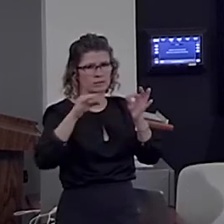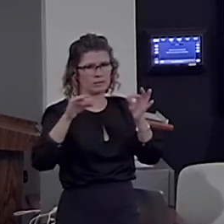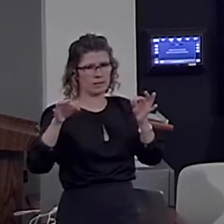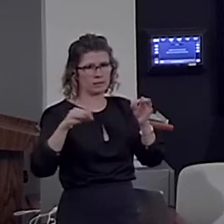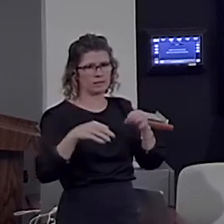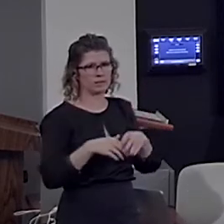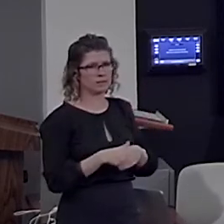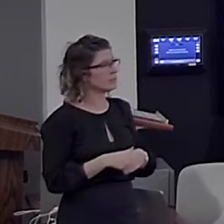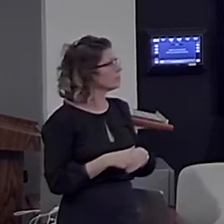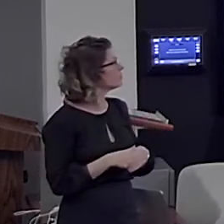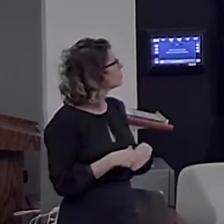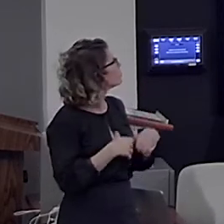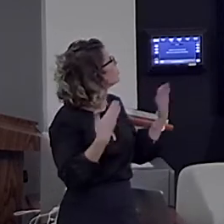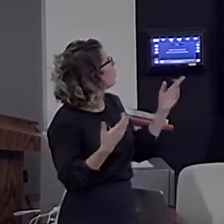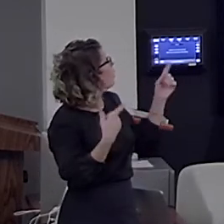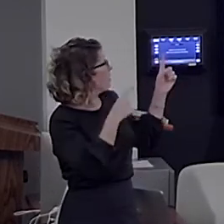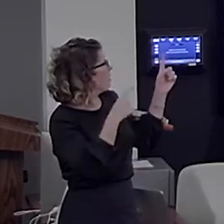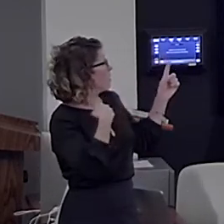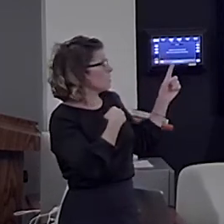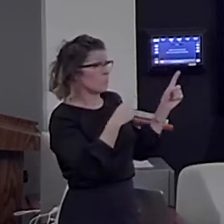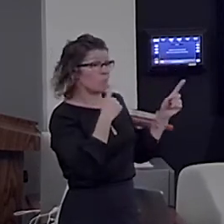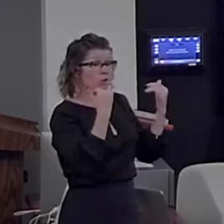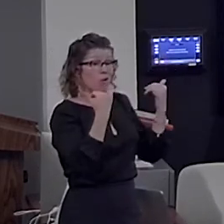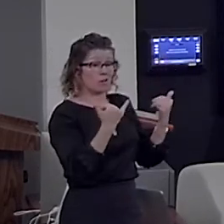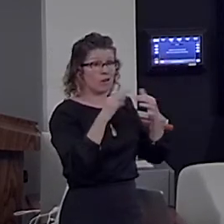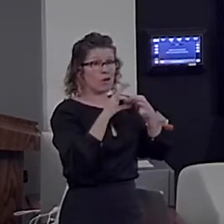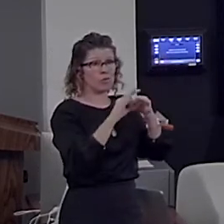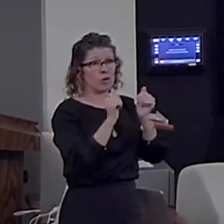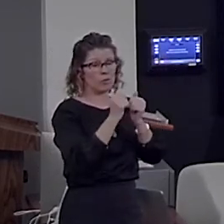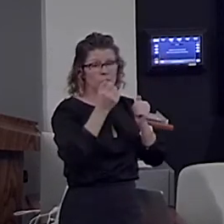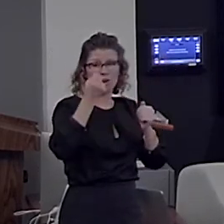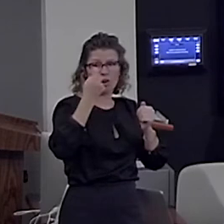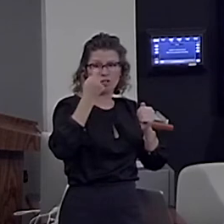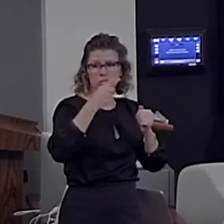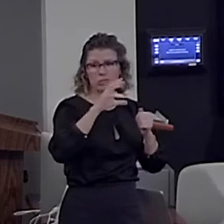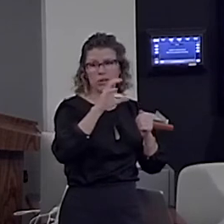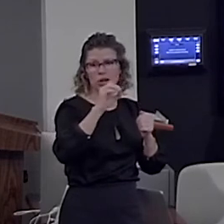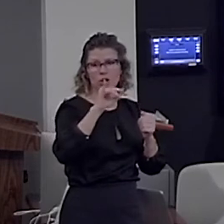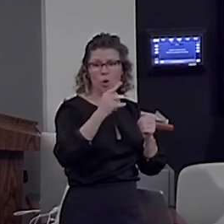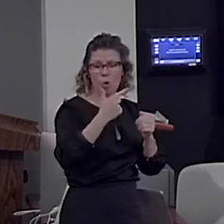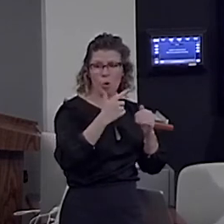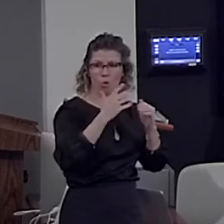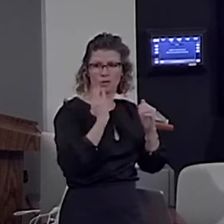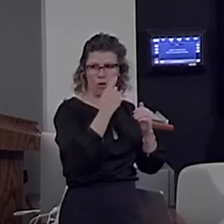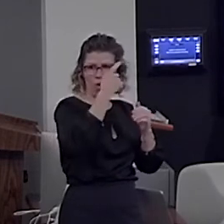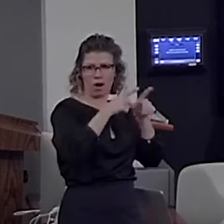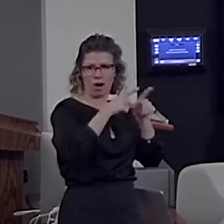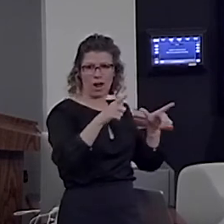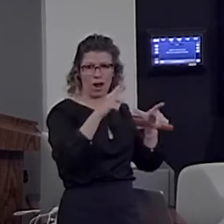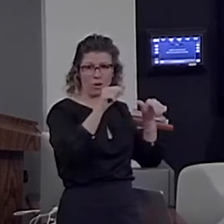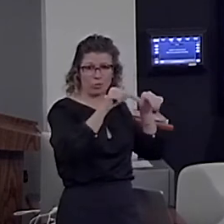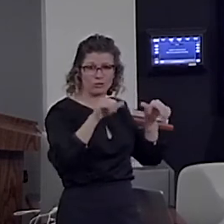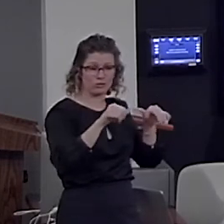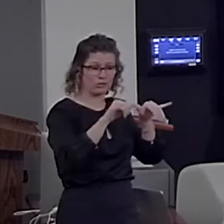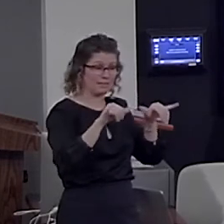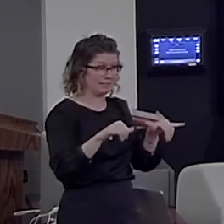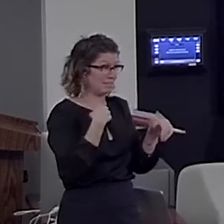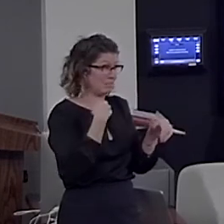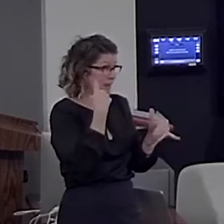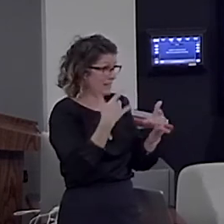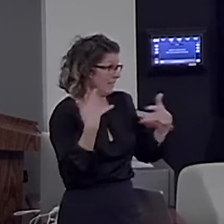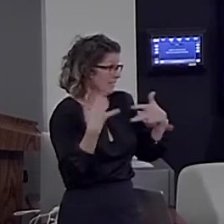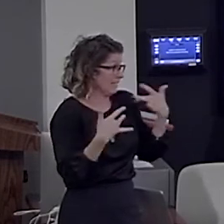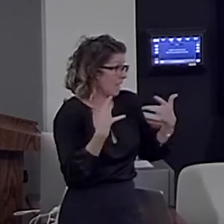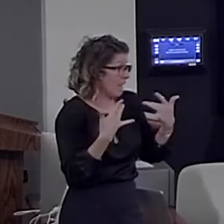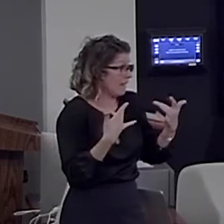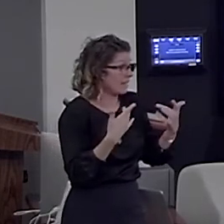So, this is where we are at the moment with respect to understanding coding in the language system. I think it's exciting. We have not reached,